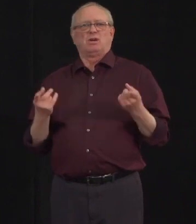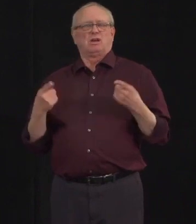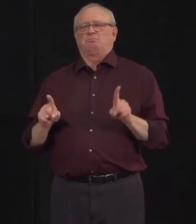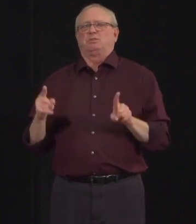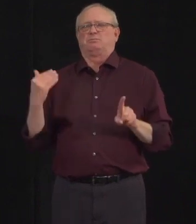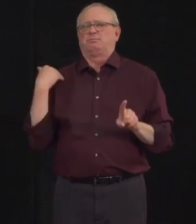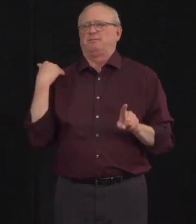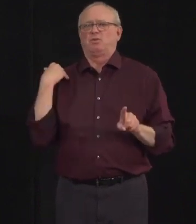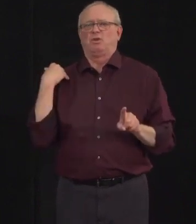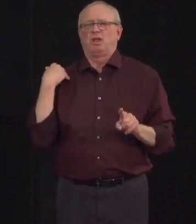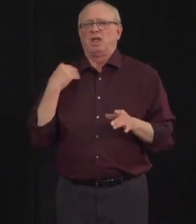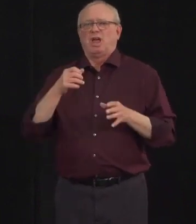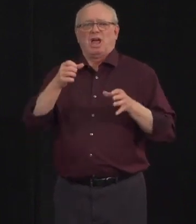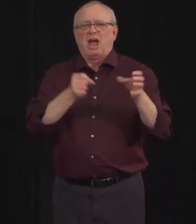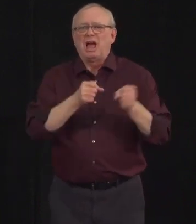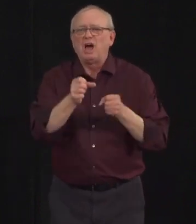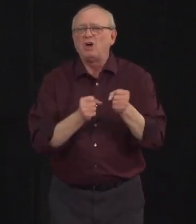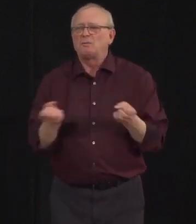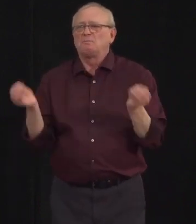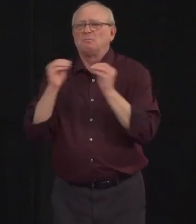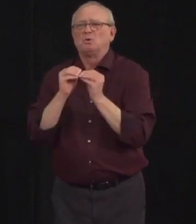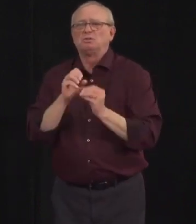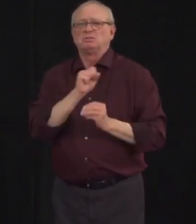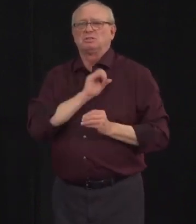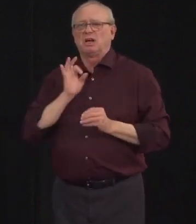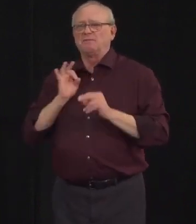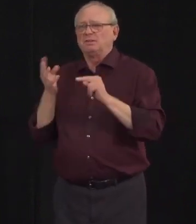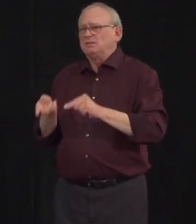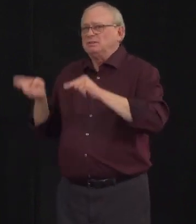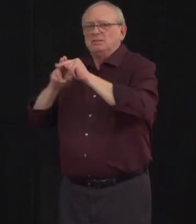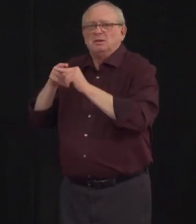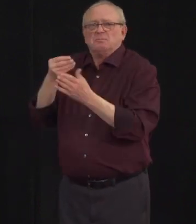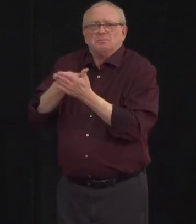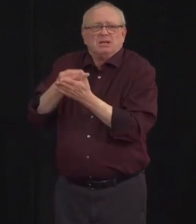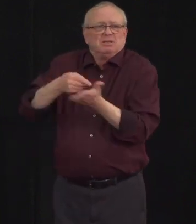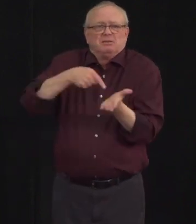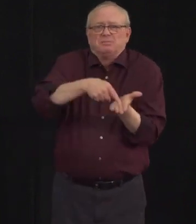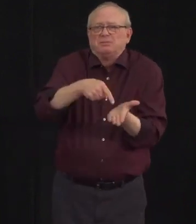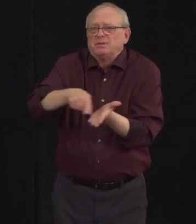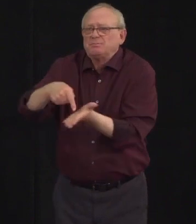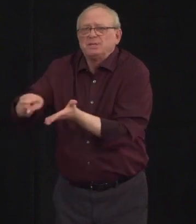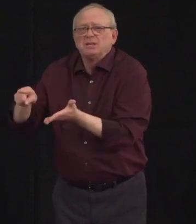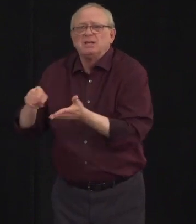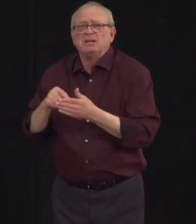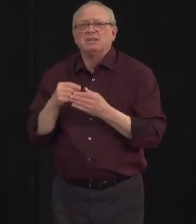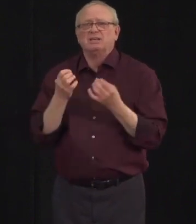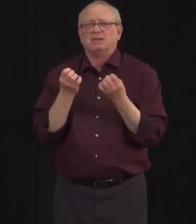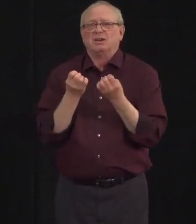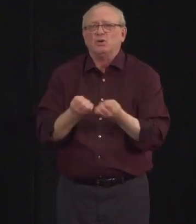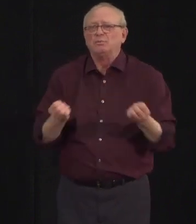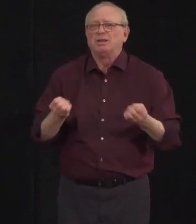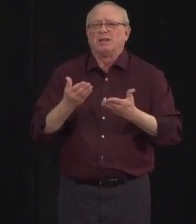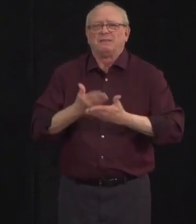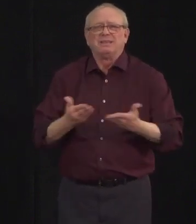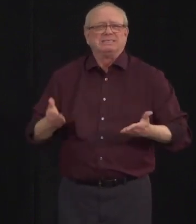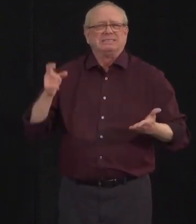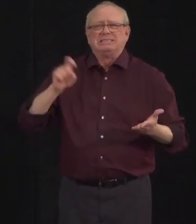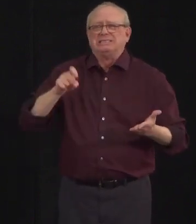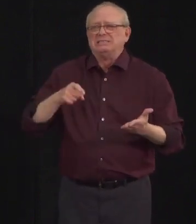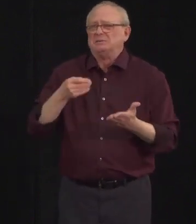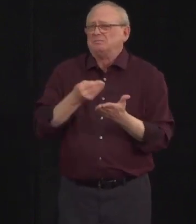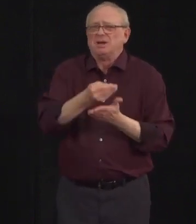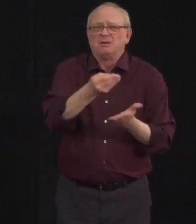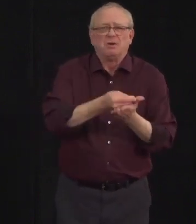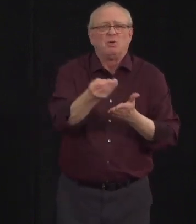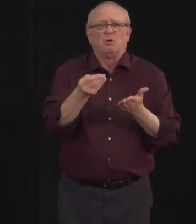staffing, the need for more equipment and supplies to help us respond to health orders, as well as declining revenues related to accommodation fees.